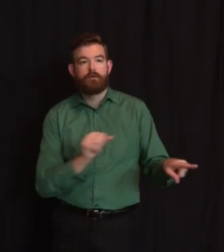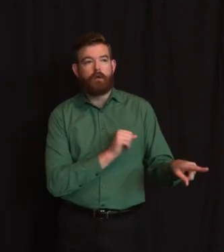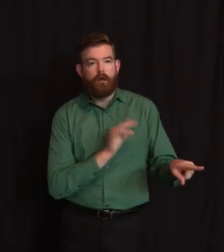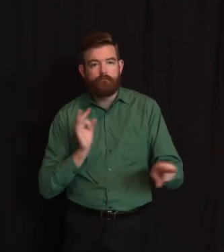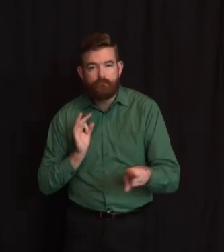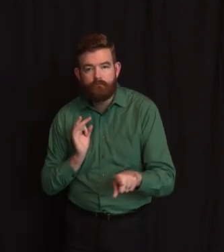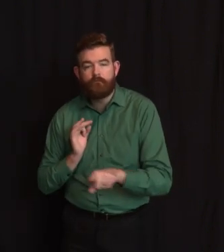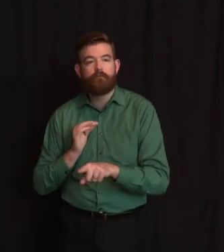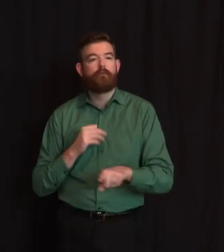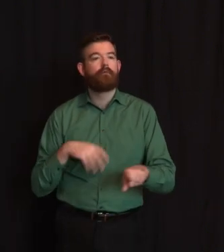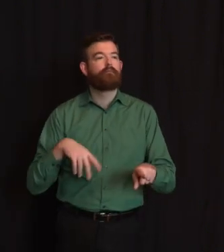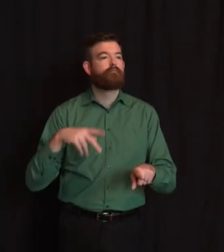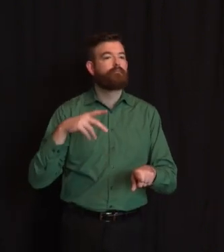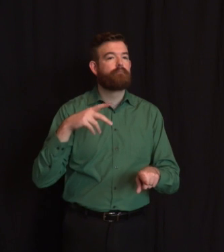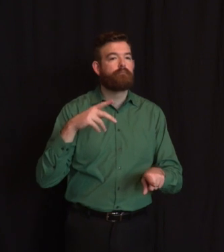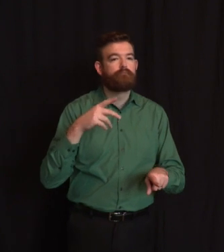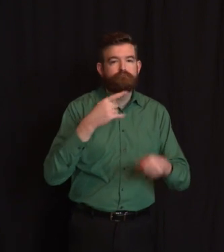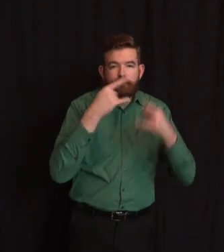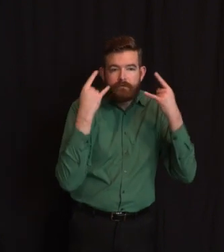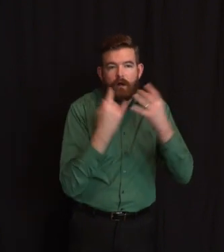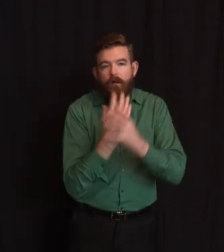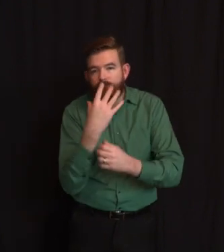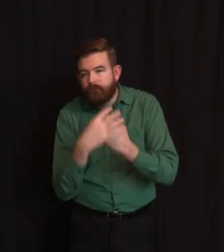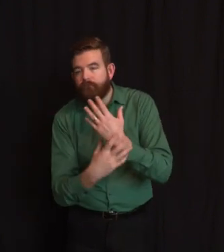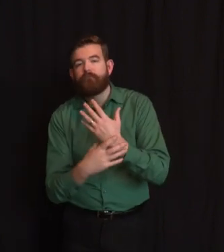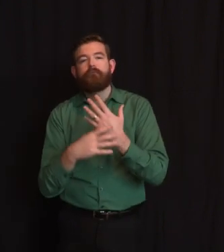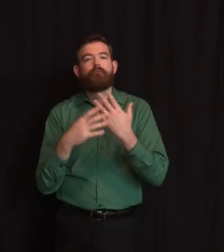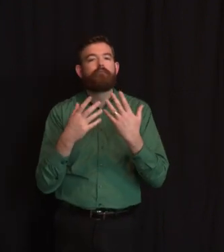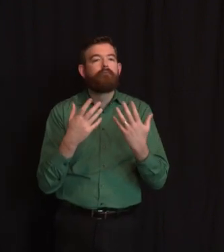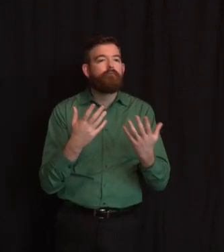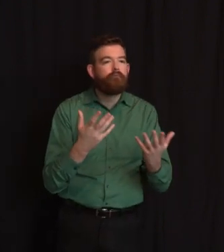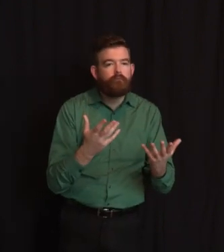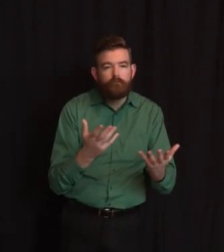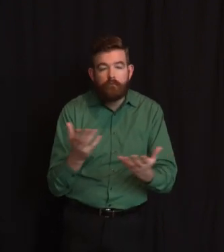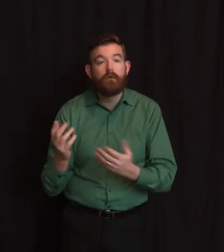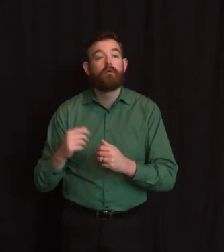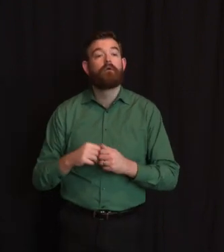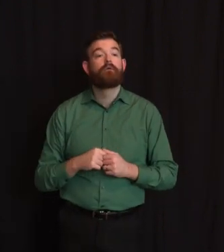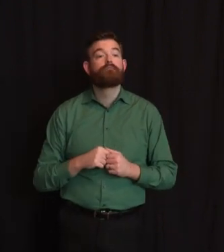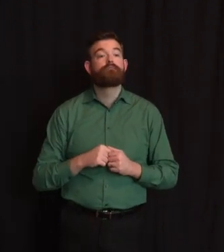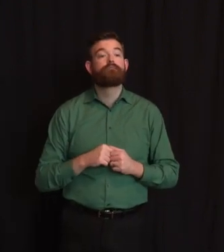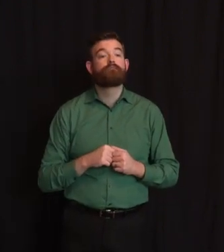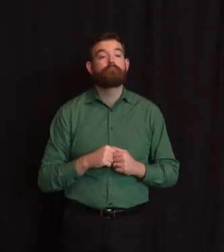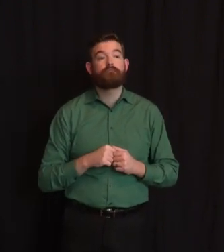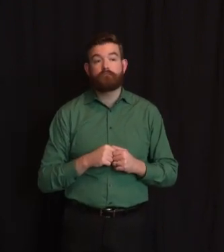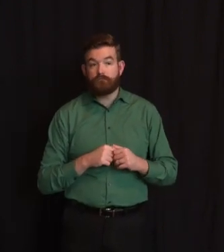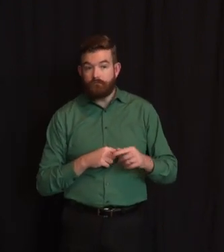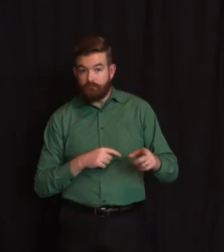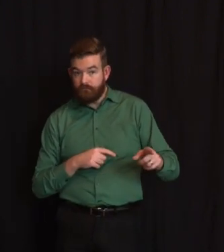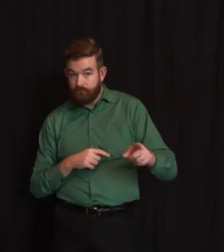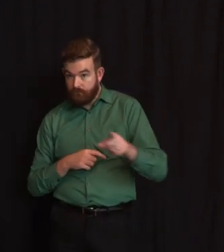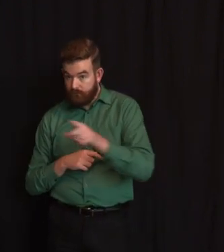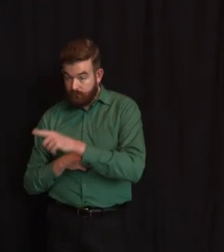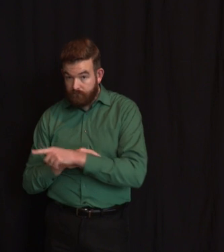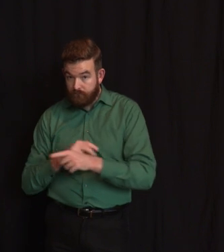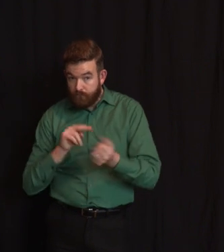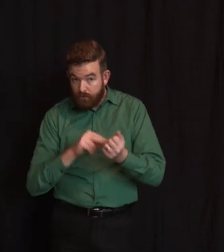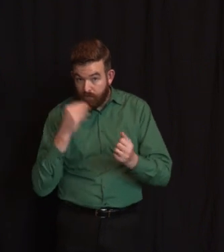to the staffing limitations. And that's how we know 111 are not able to admit or readmit. And